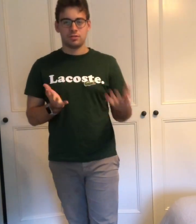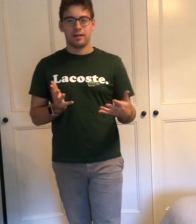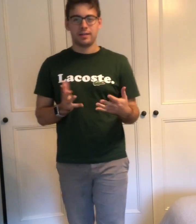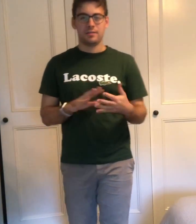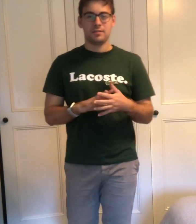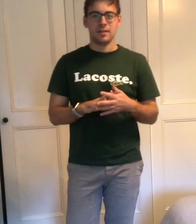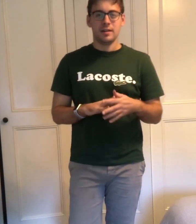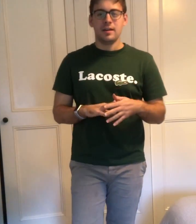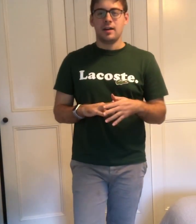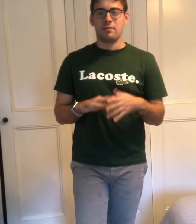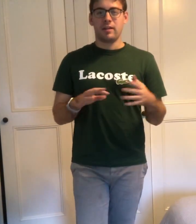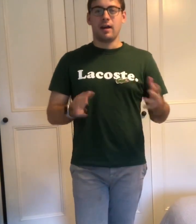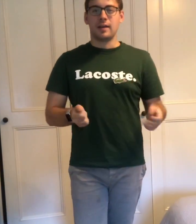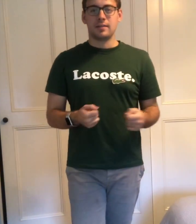Australians. I really liked